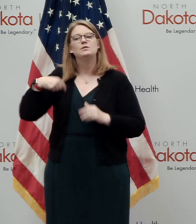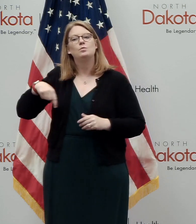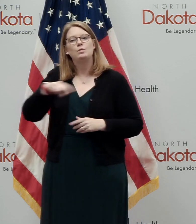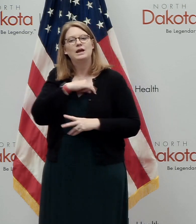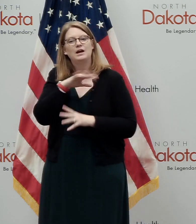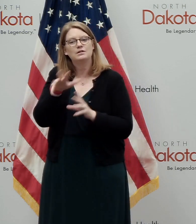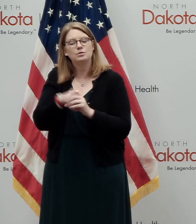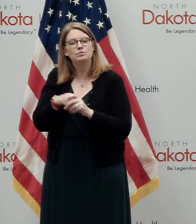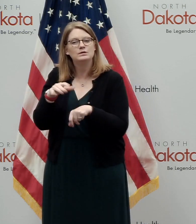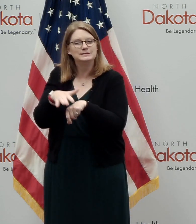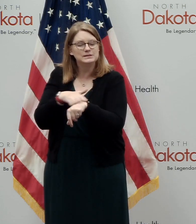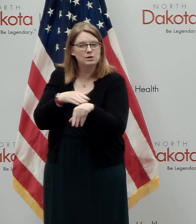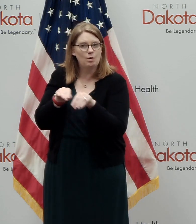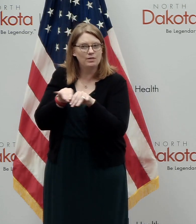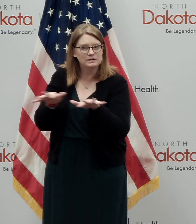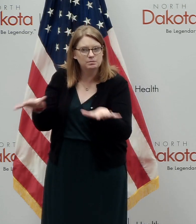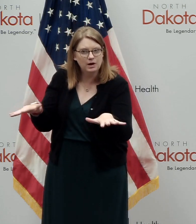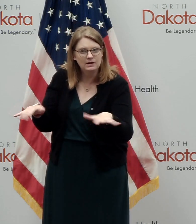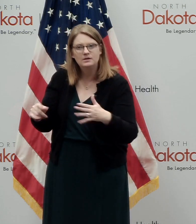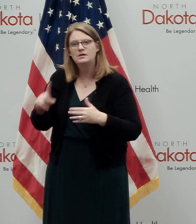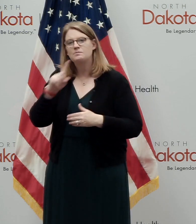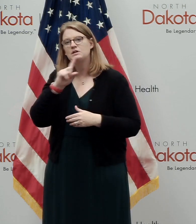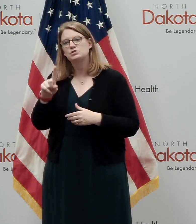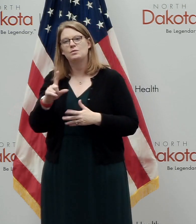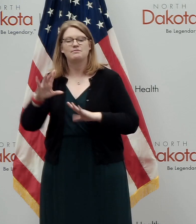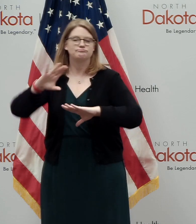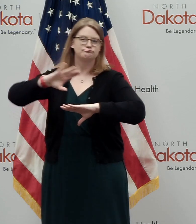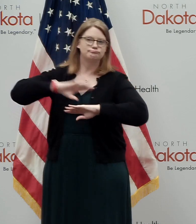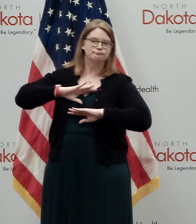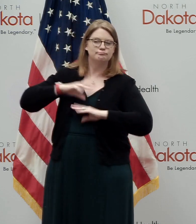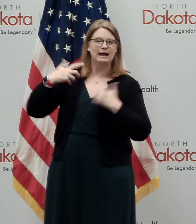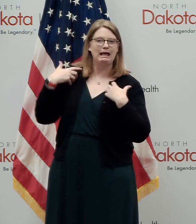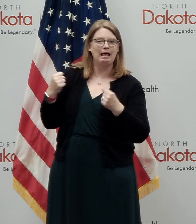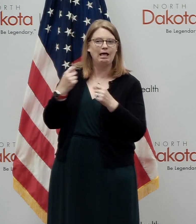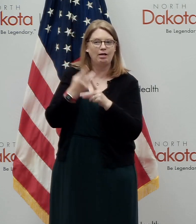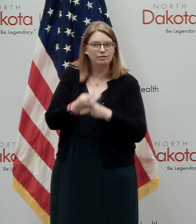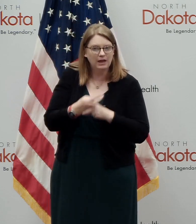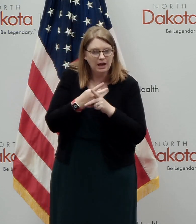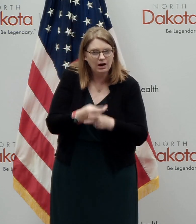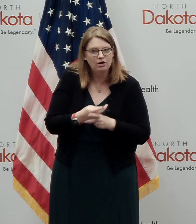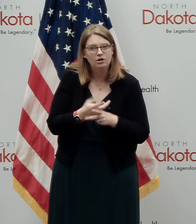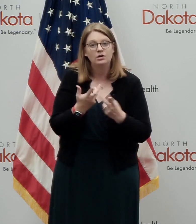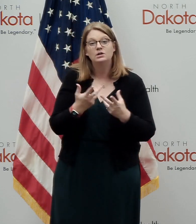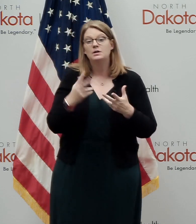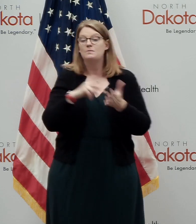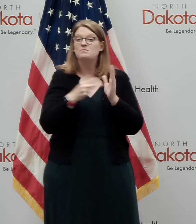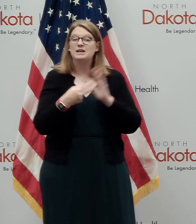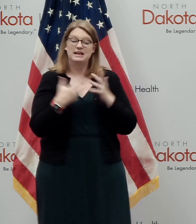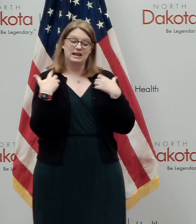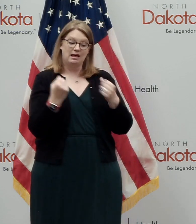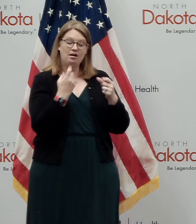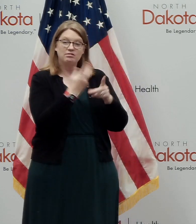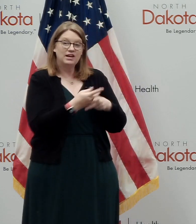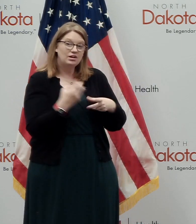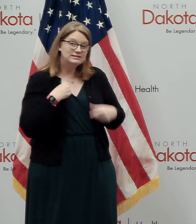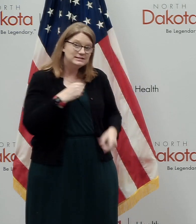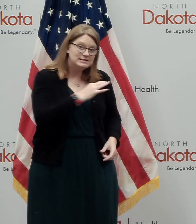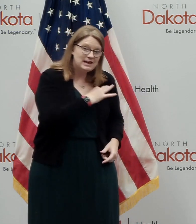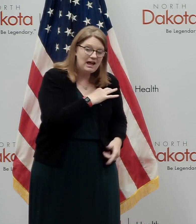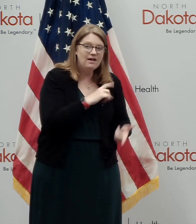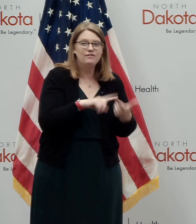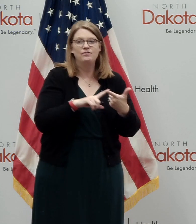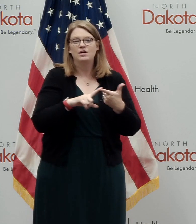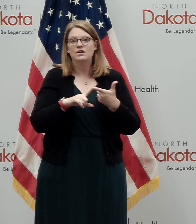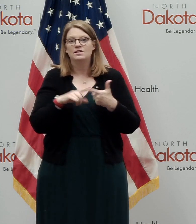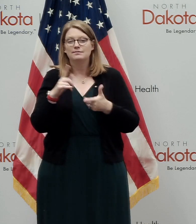so we can ensure that we've got adequate health care capacity that's both in terms of health care staff, whether that's in terms of long-term